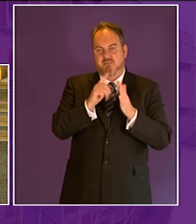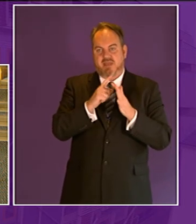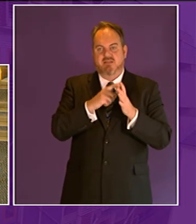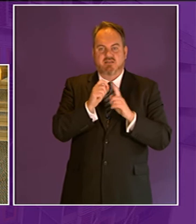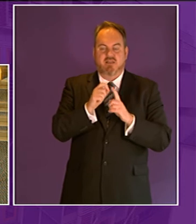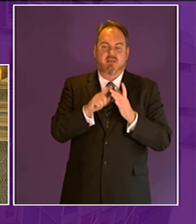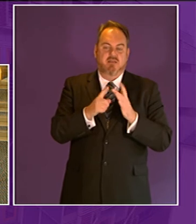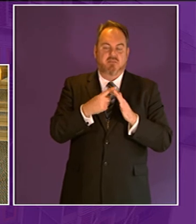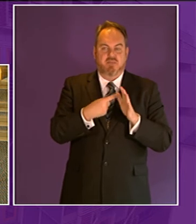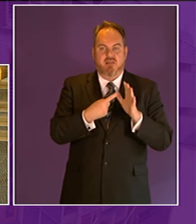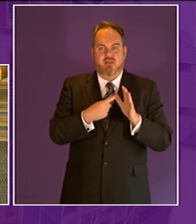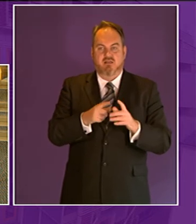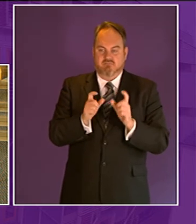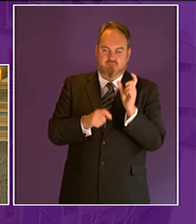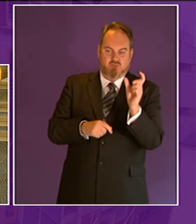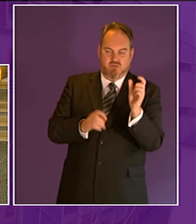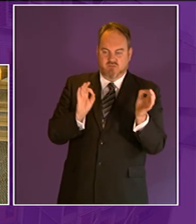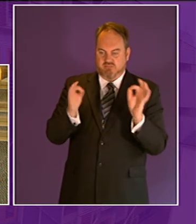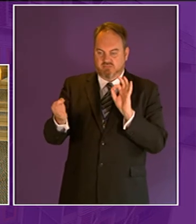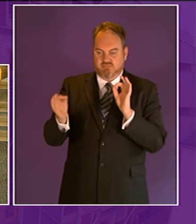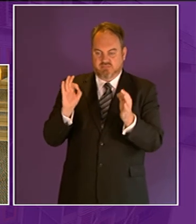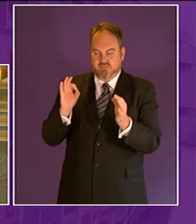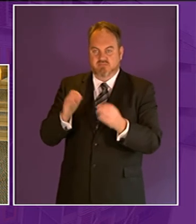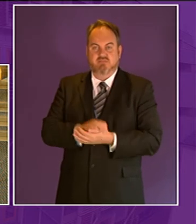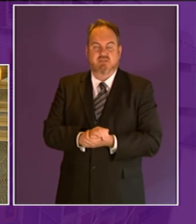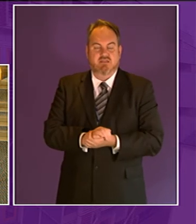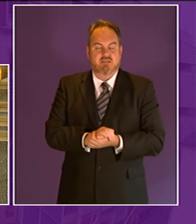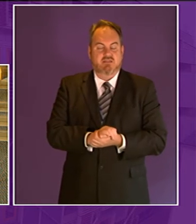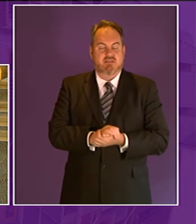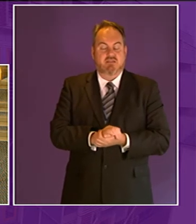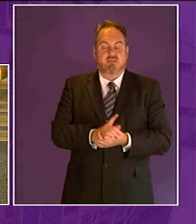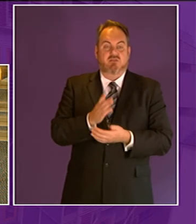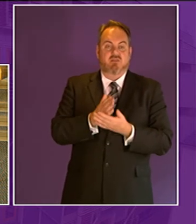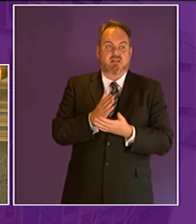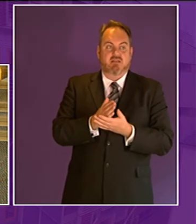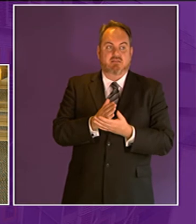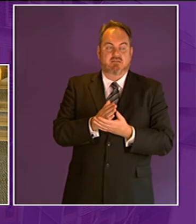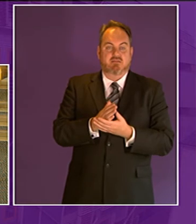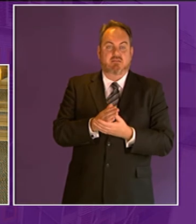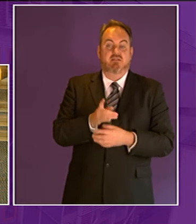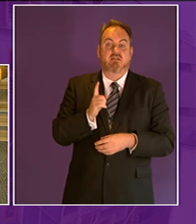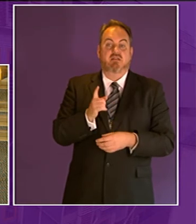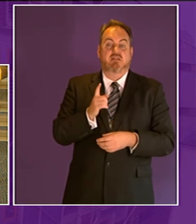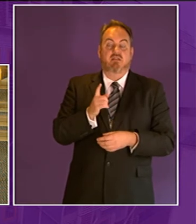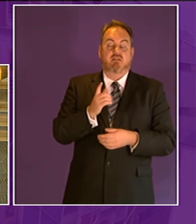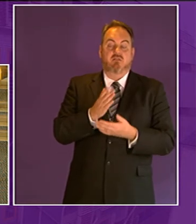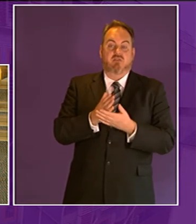his comments around the exclusion factor in terms of those who are perhaps